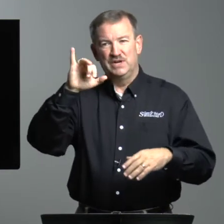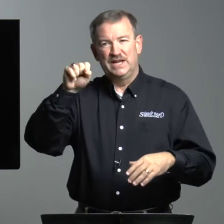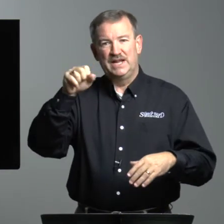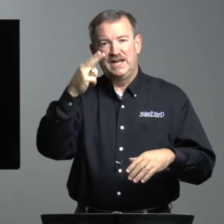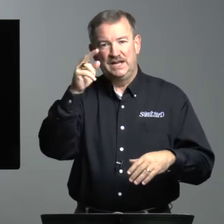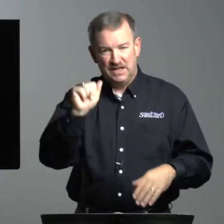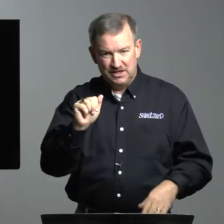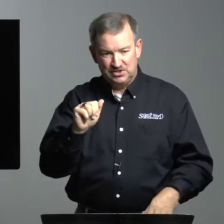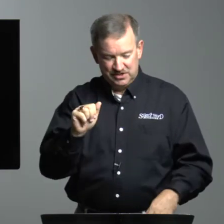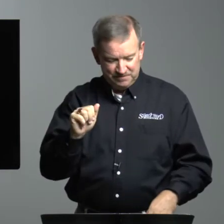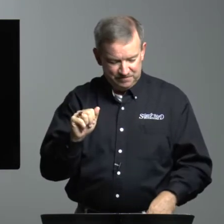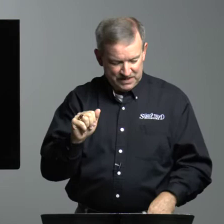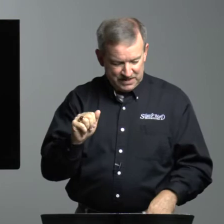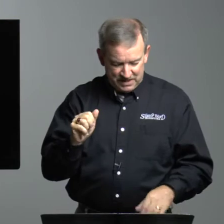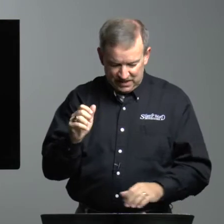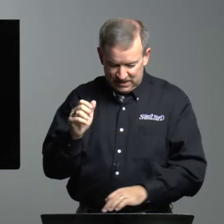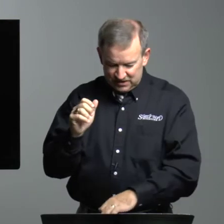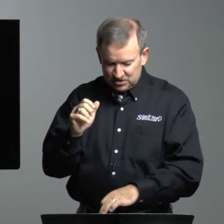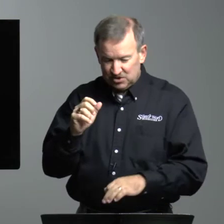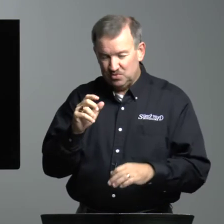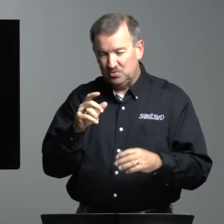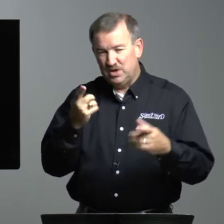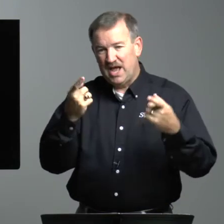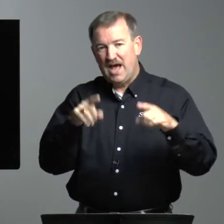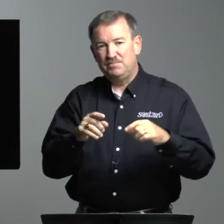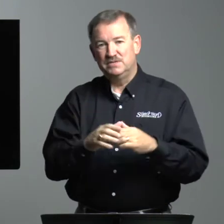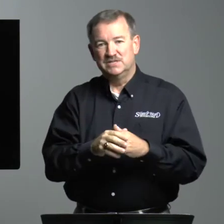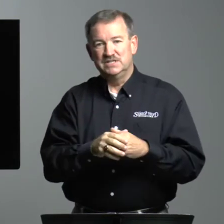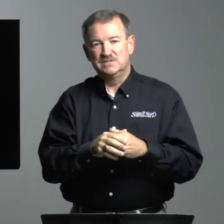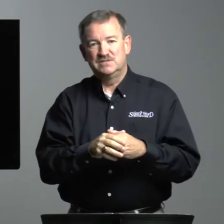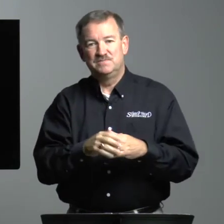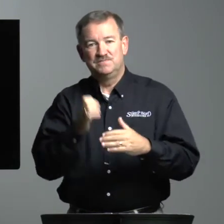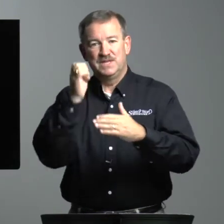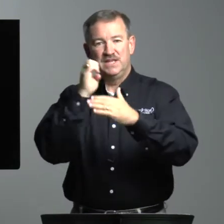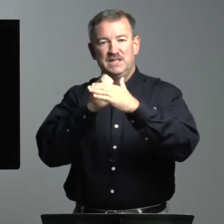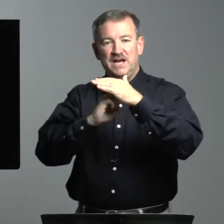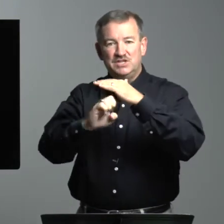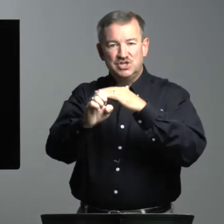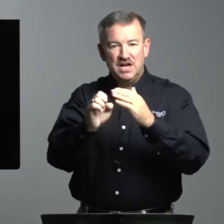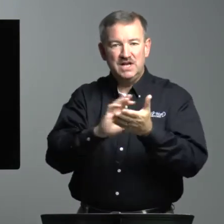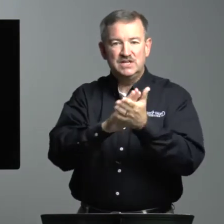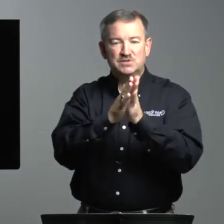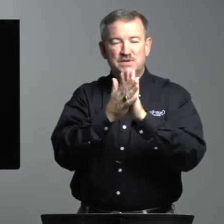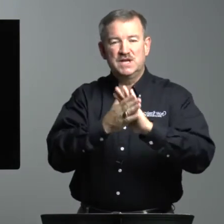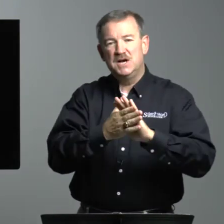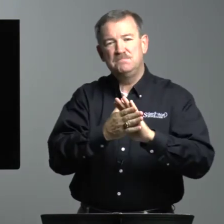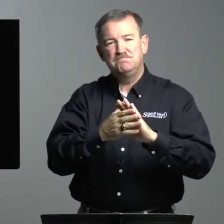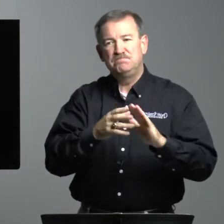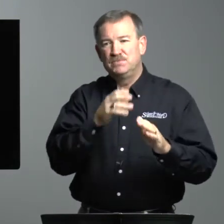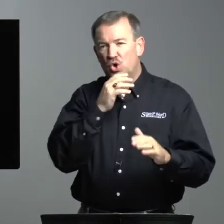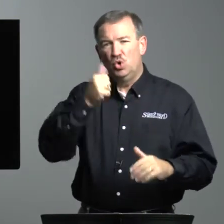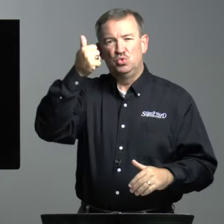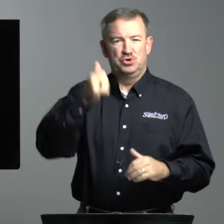Elisha. So what happens is, Elijah has become older.